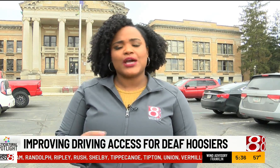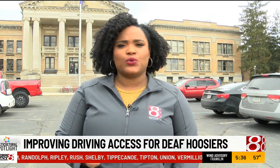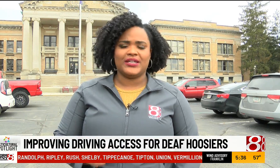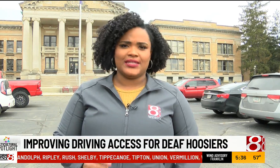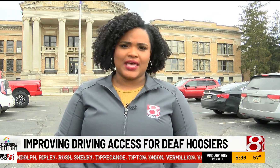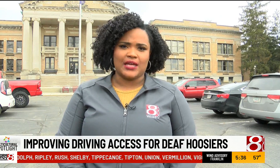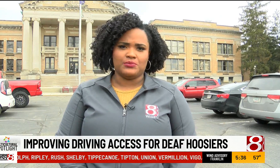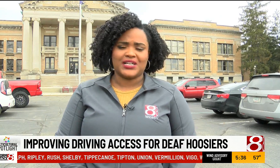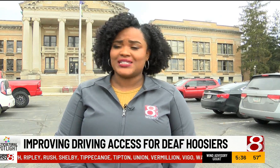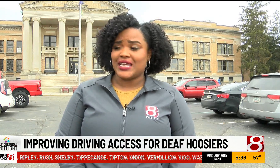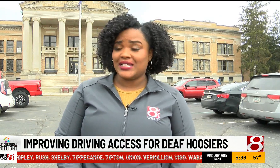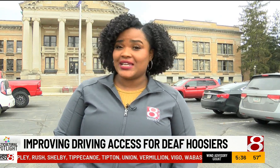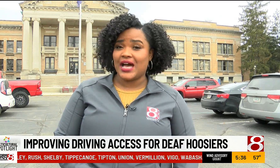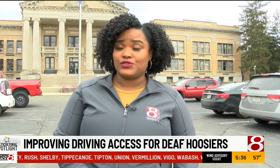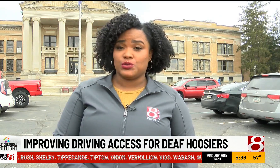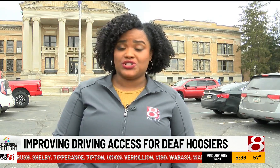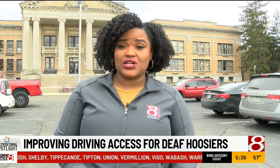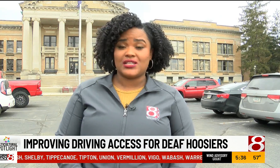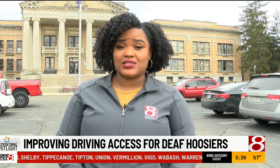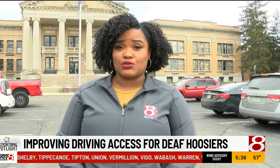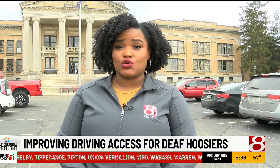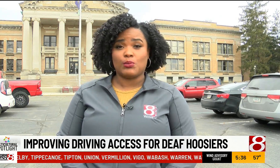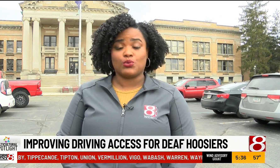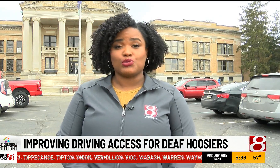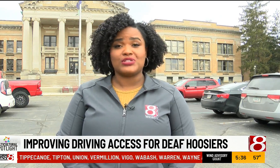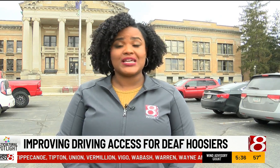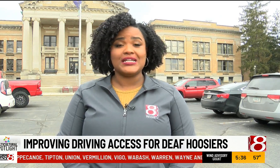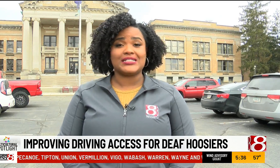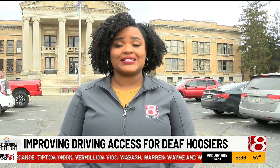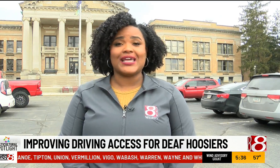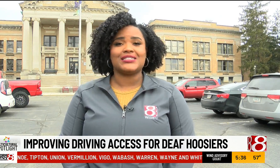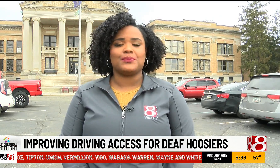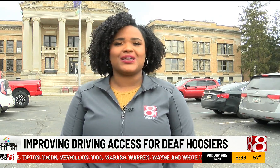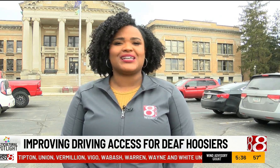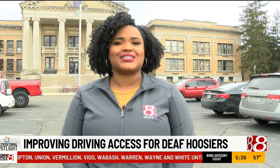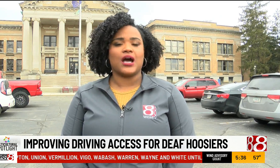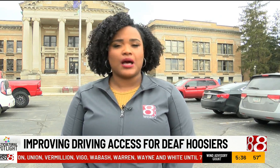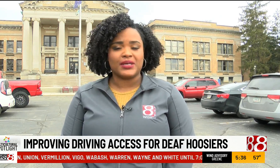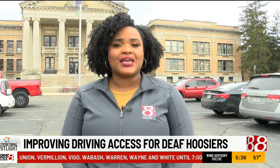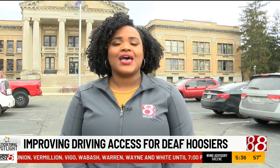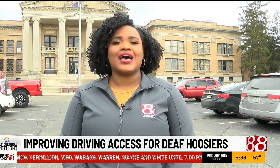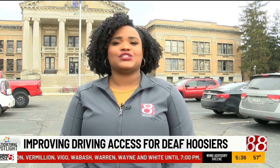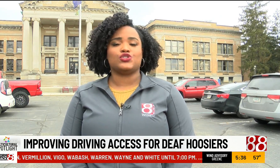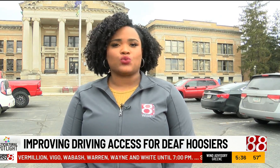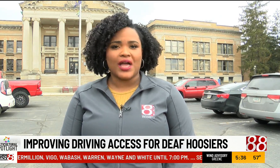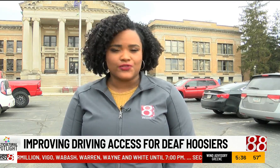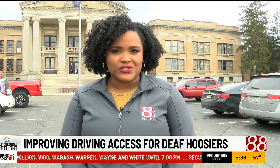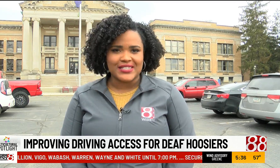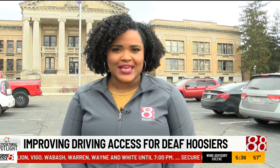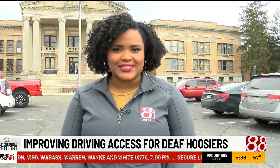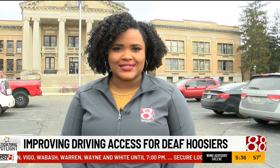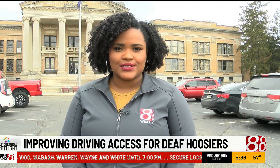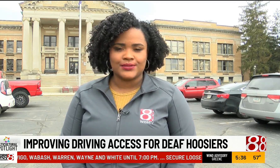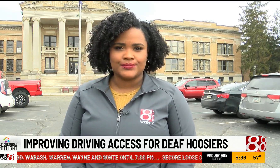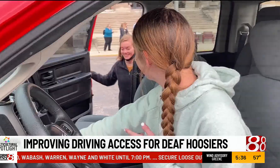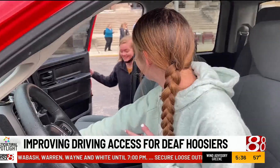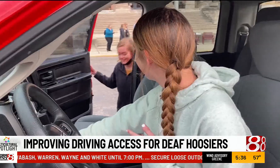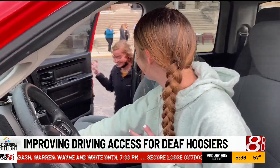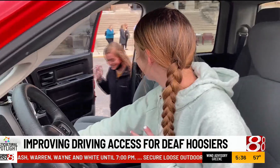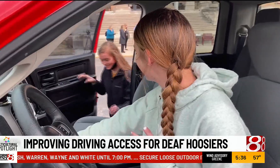equity in that because they didn't have to adjust their normal routine to take something as common as a driver's test. These twin